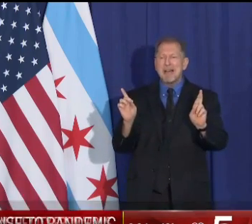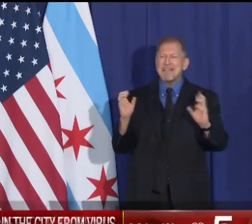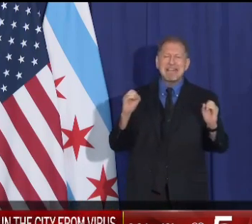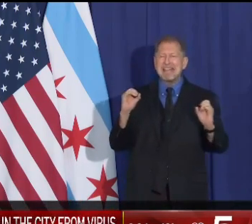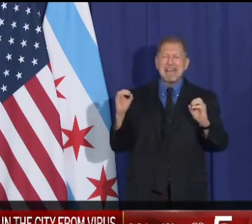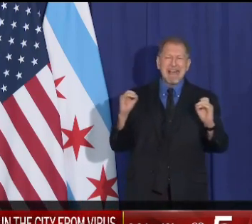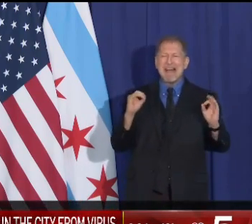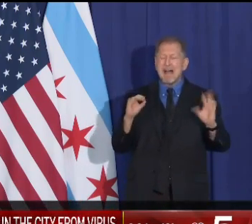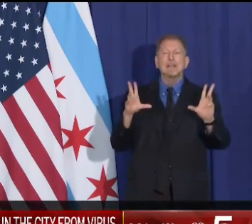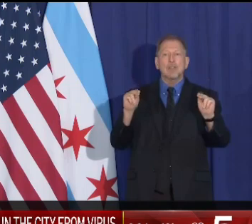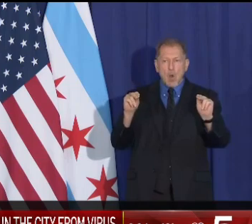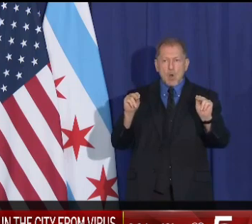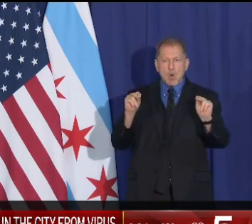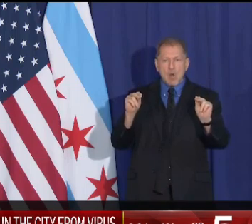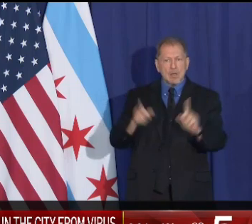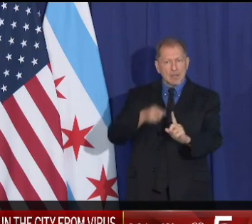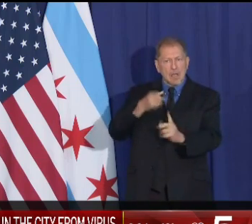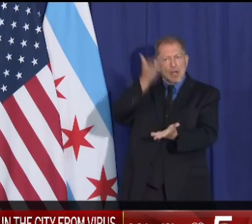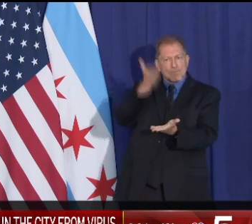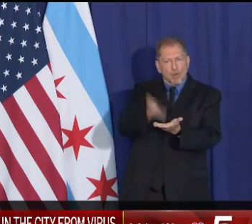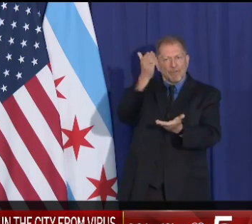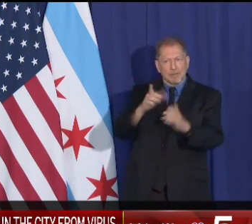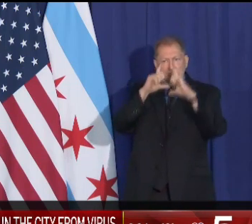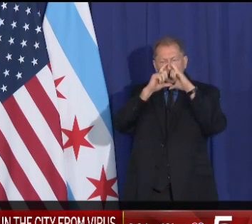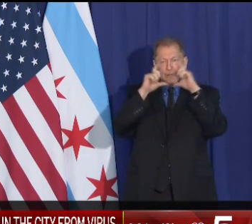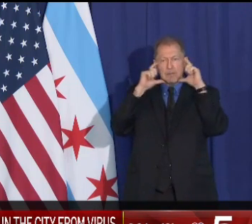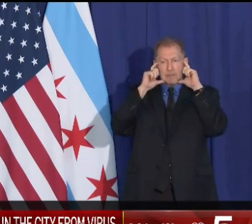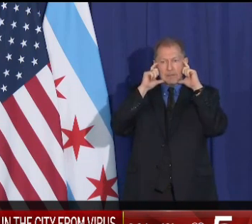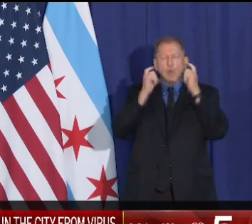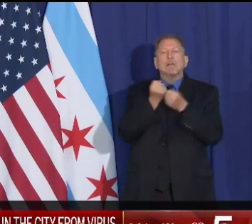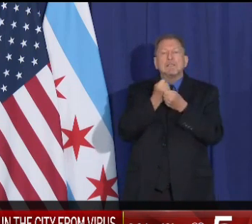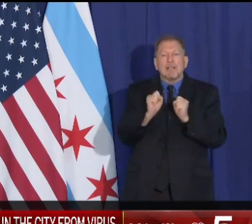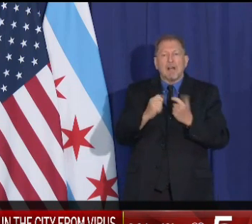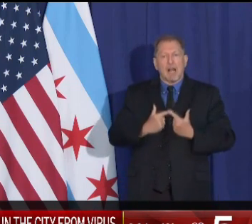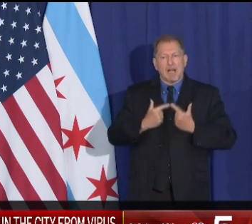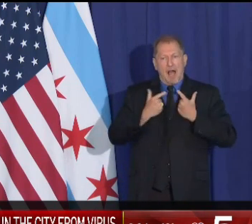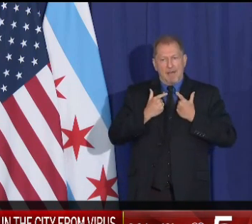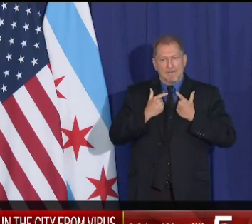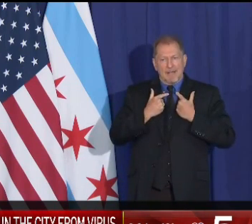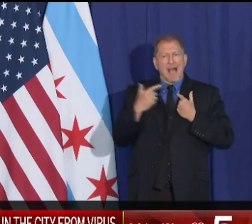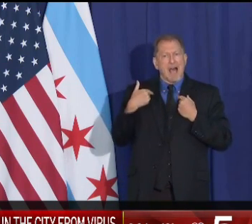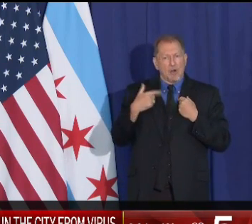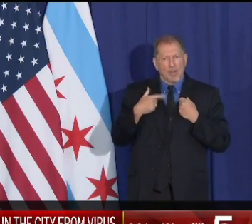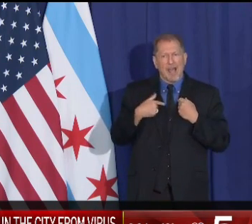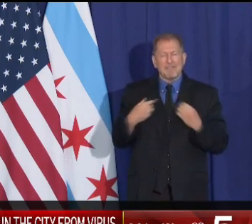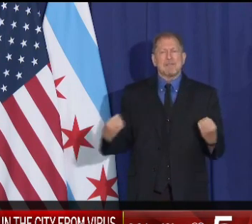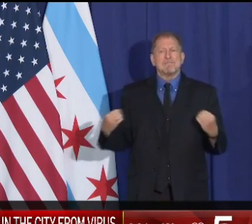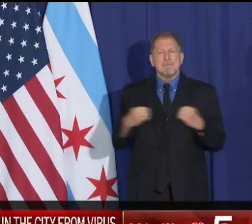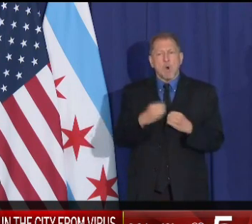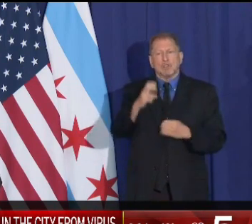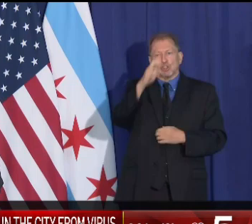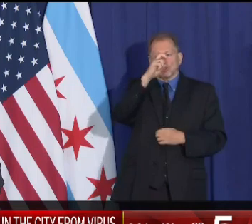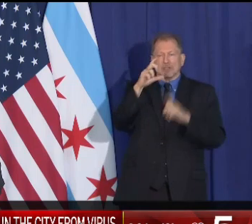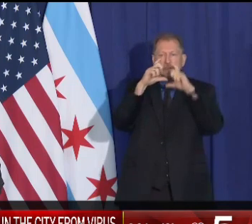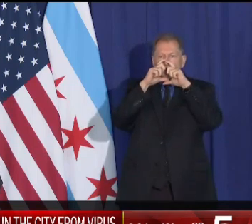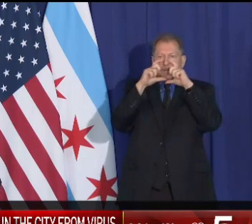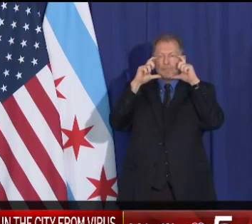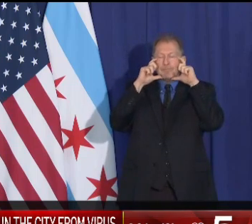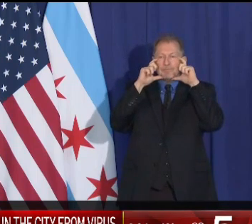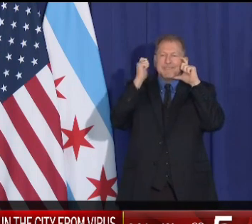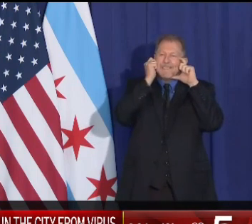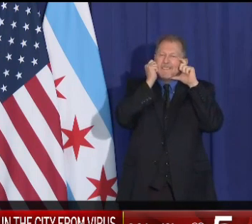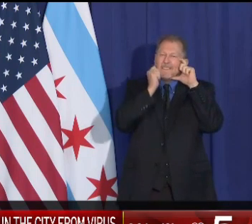debate. It works. It saves lives. And we've got to double down on wearing our mask.